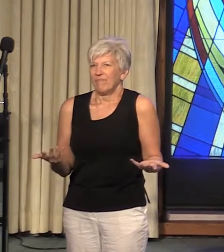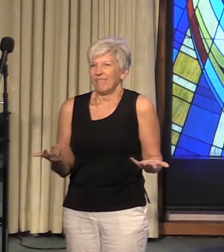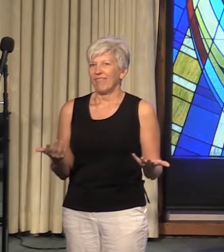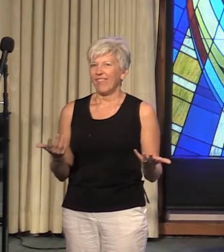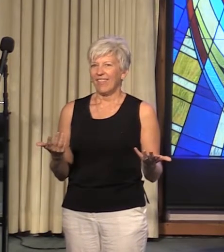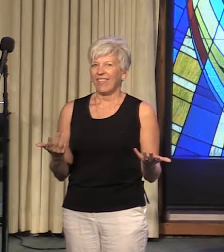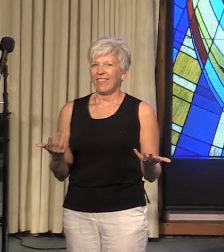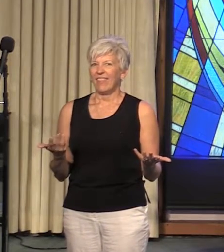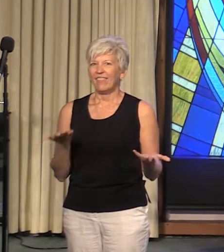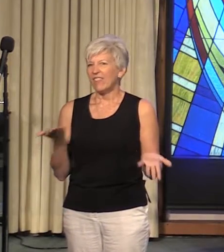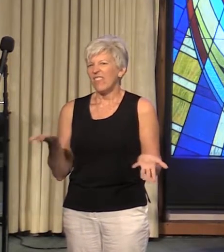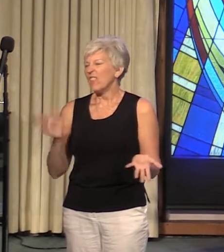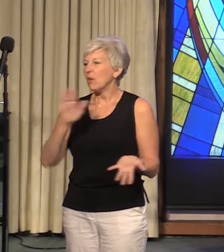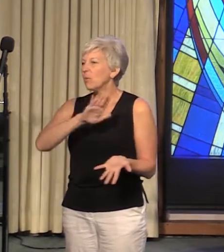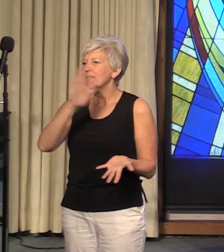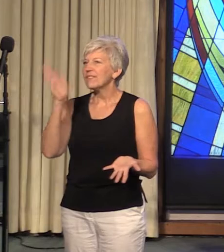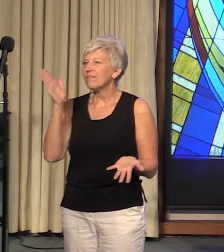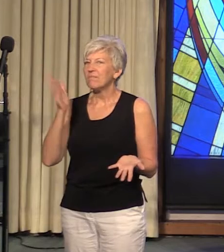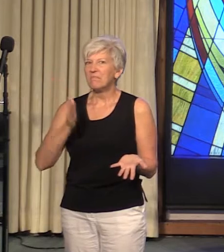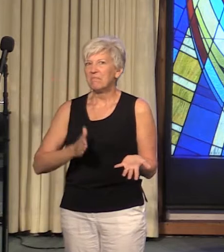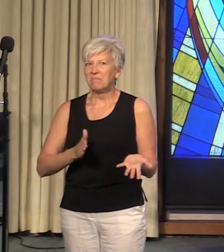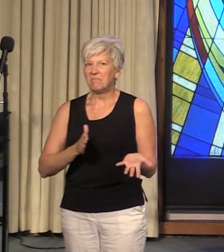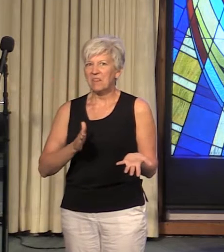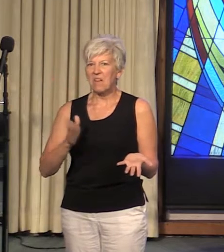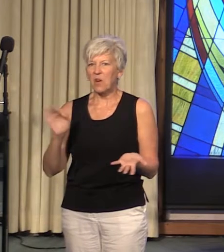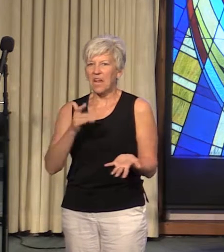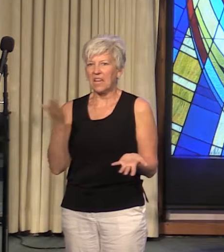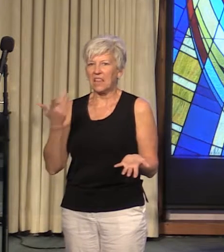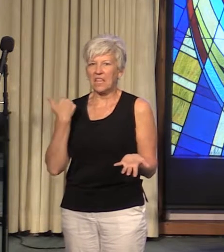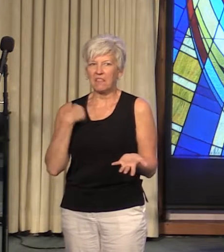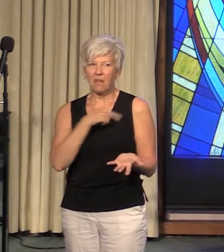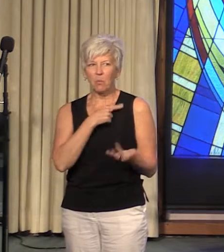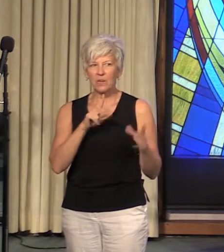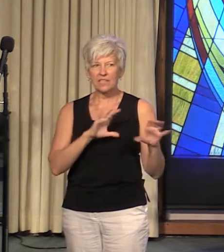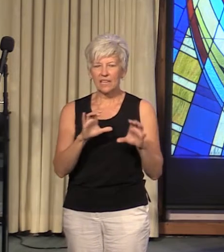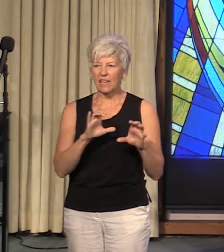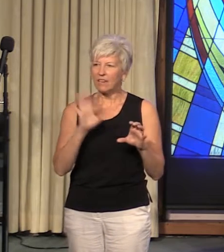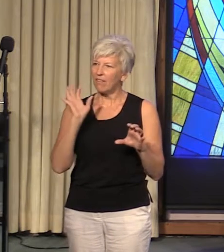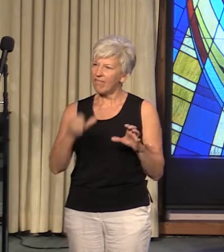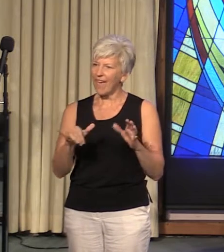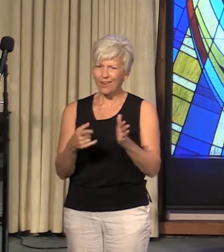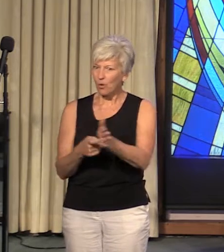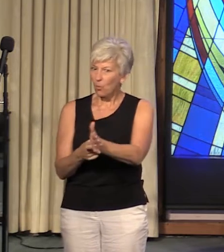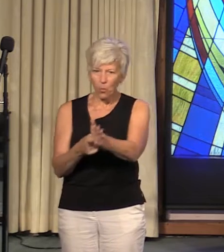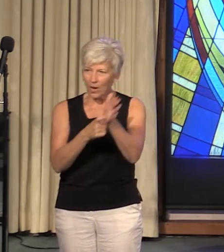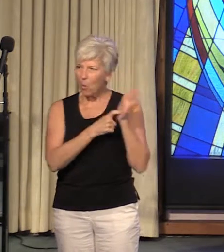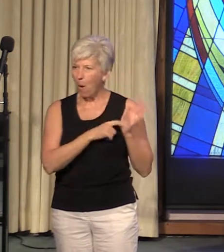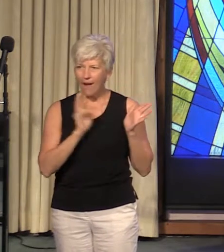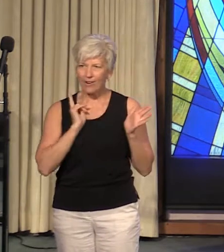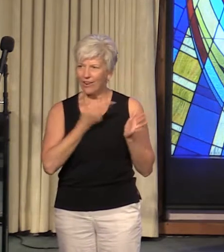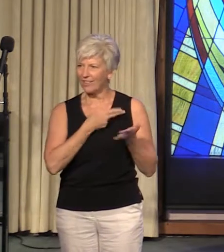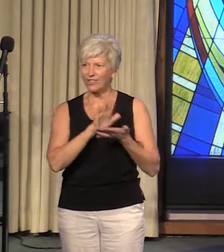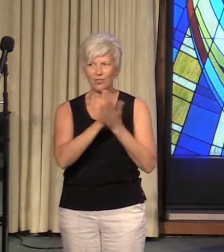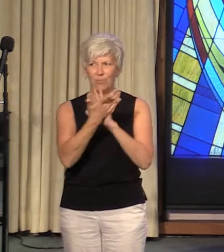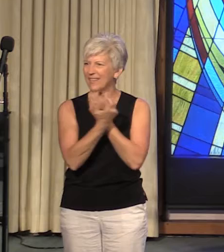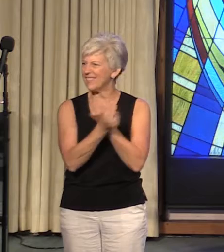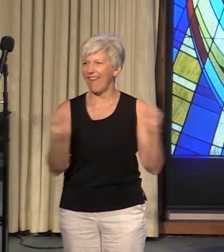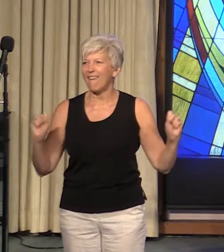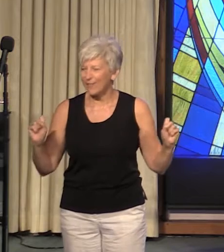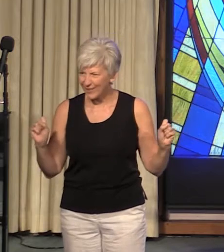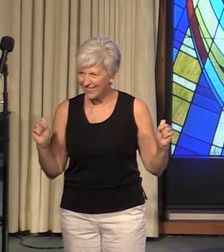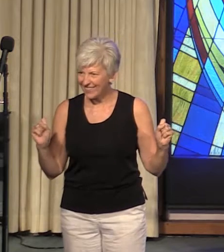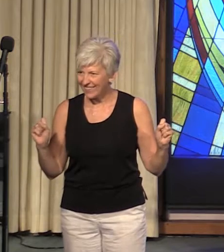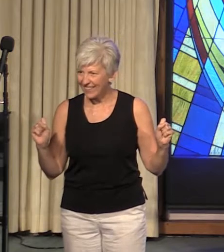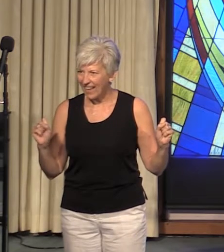that we did that required us to be saved, you know? I take a look